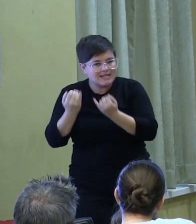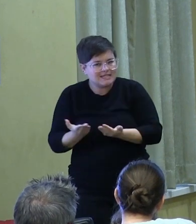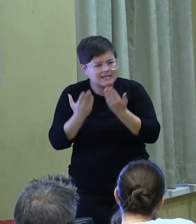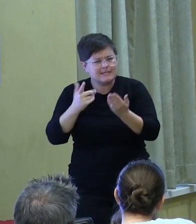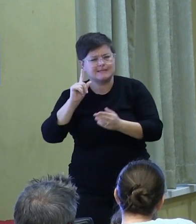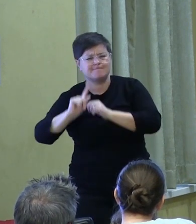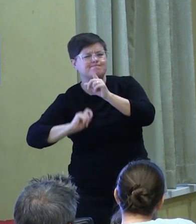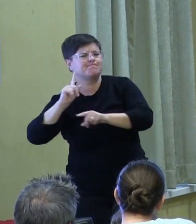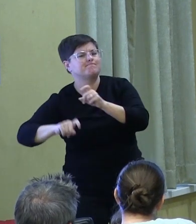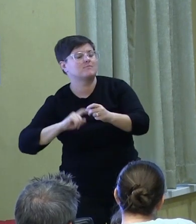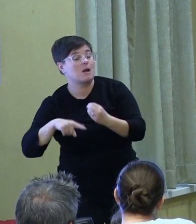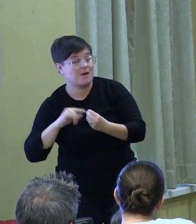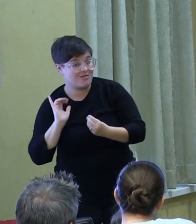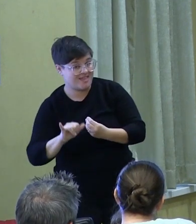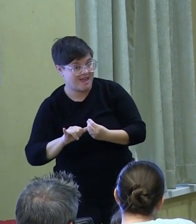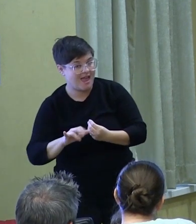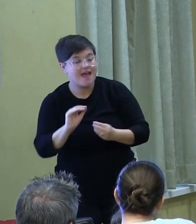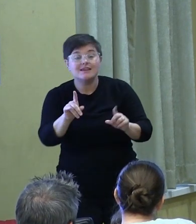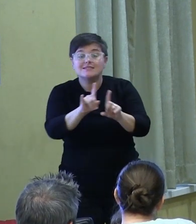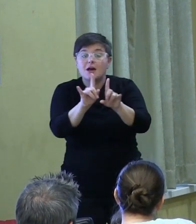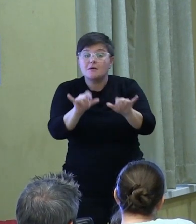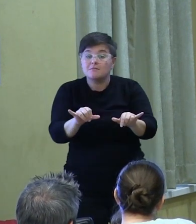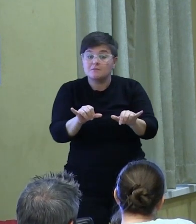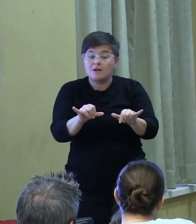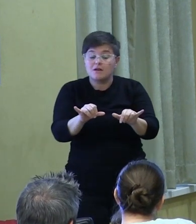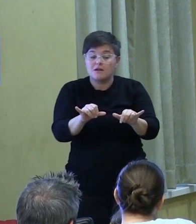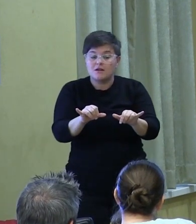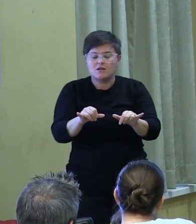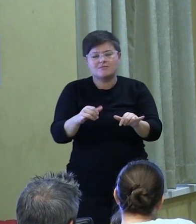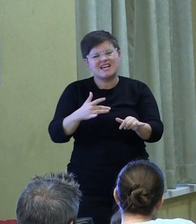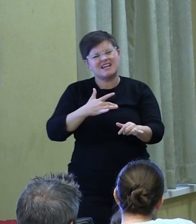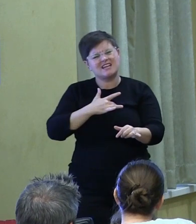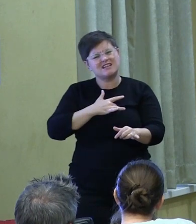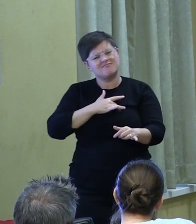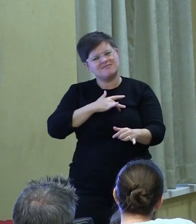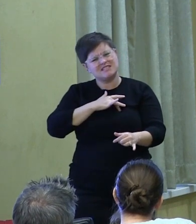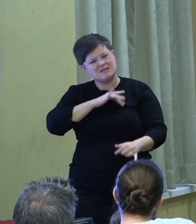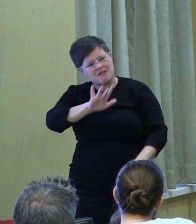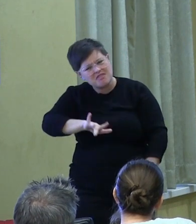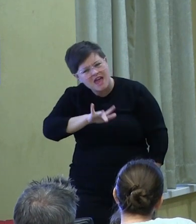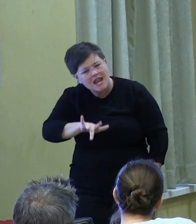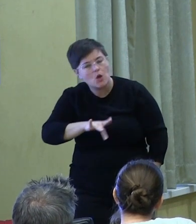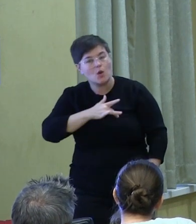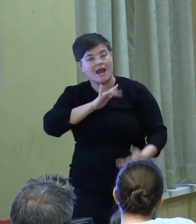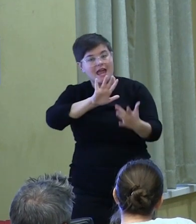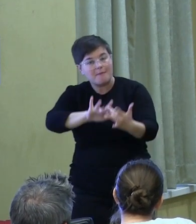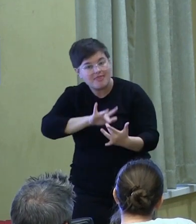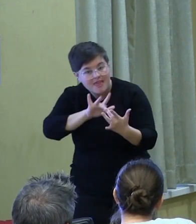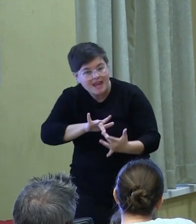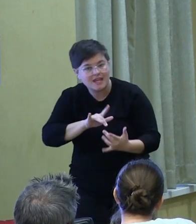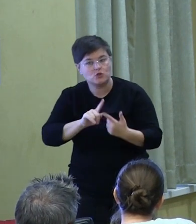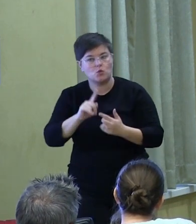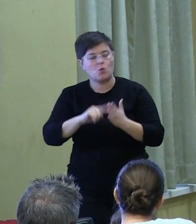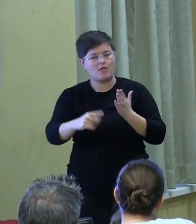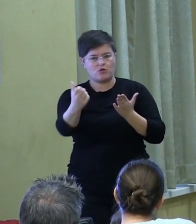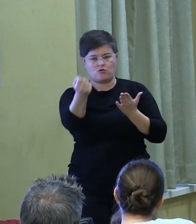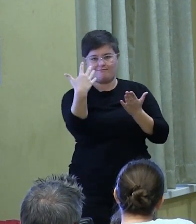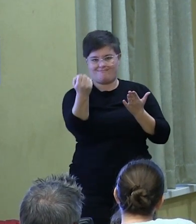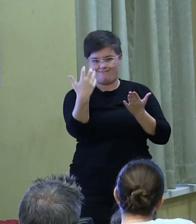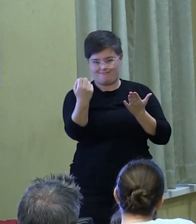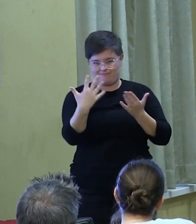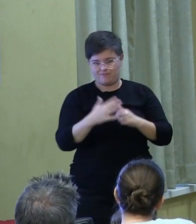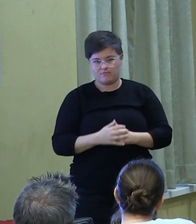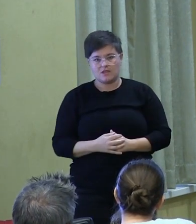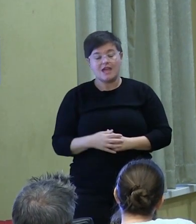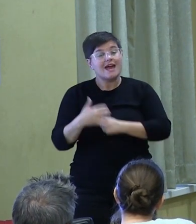and at times to be sympathetic or empathetic to what they're hearing. In